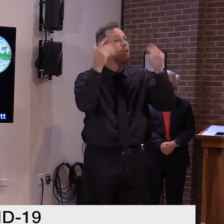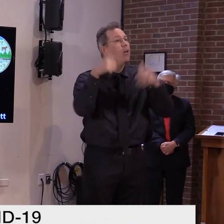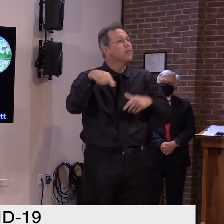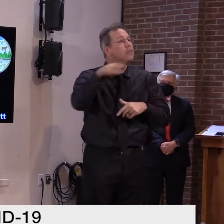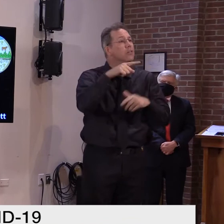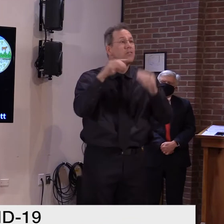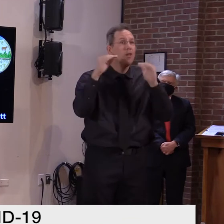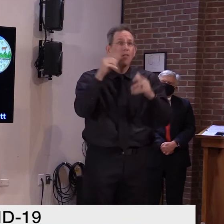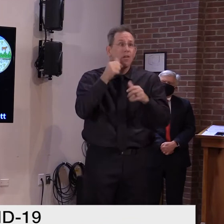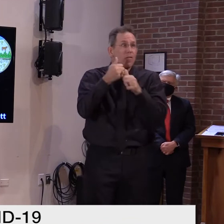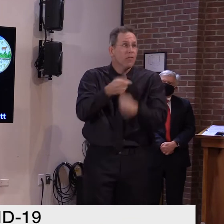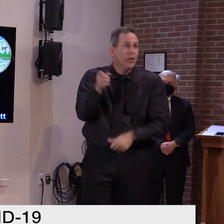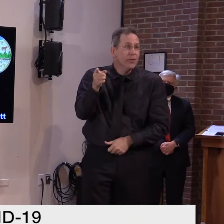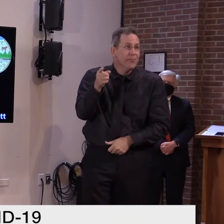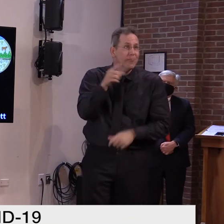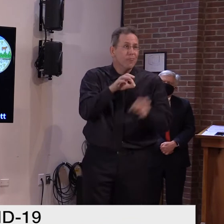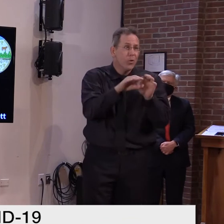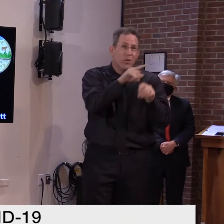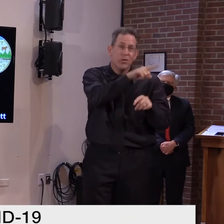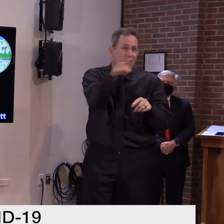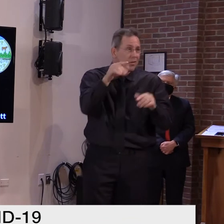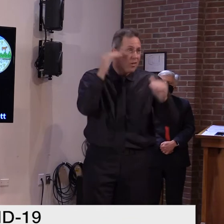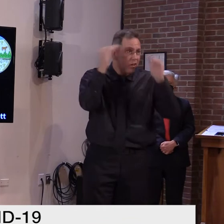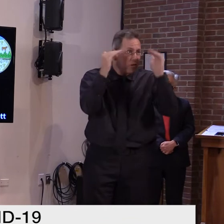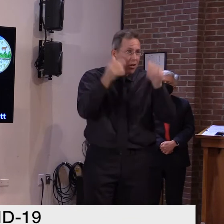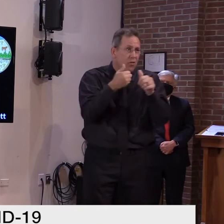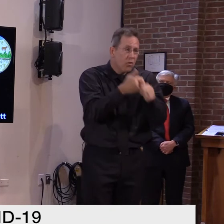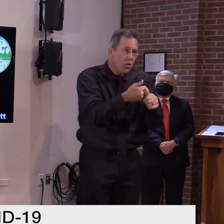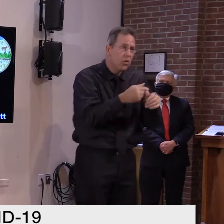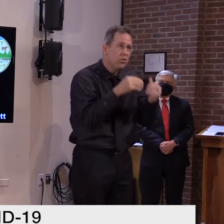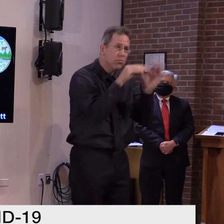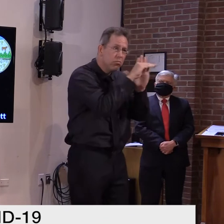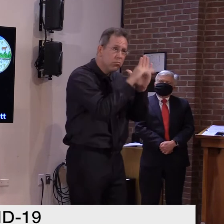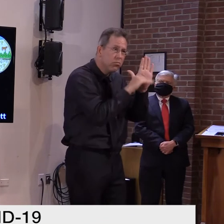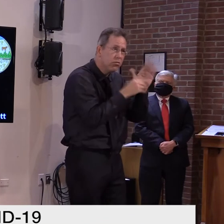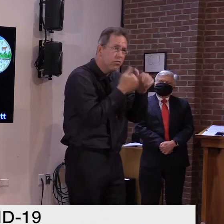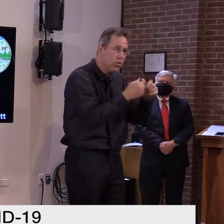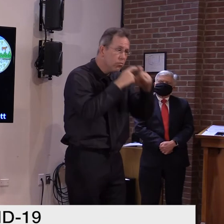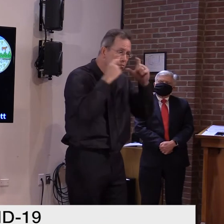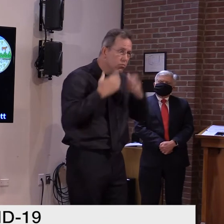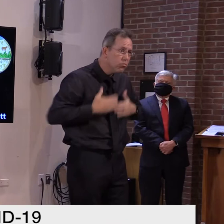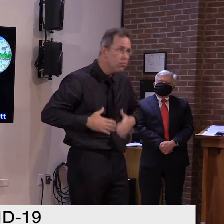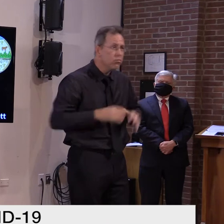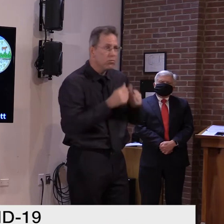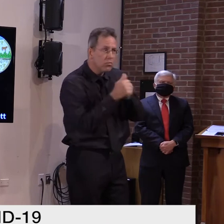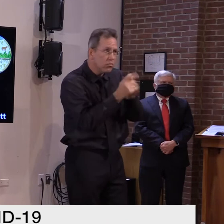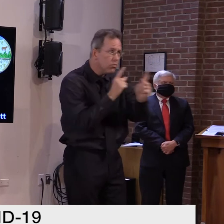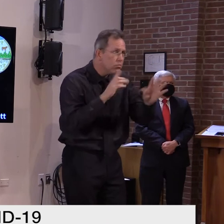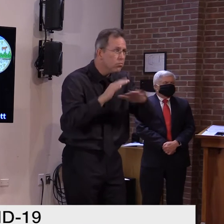the responsibility they have to help us slow the spread and get our cases down.